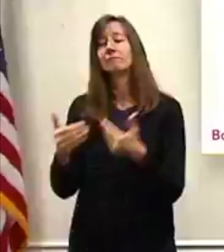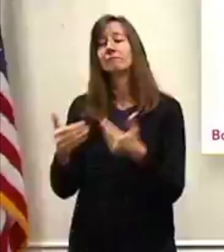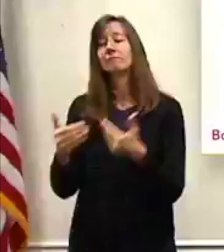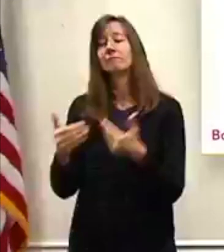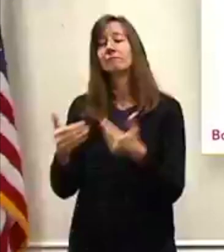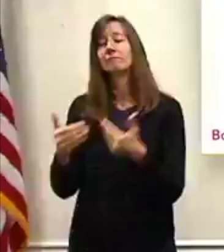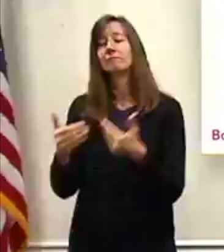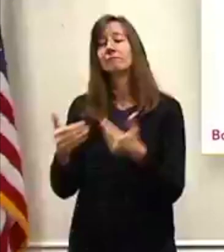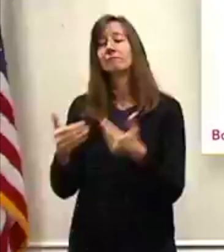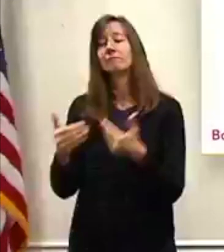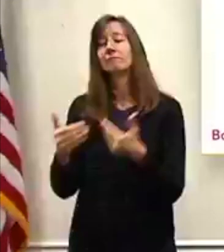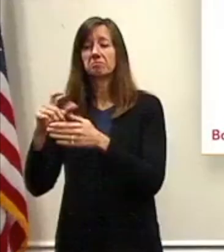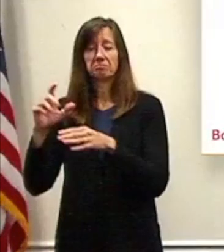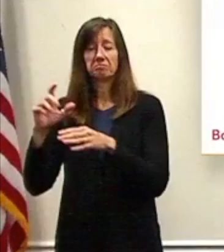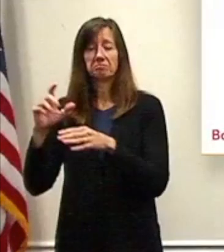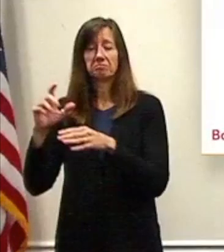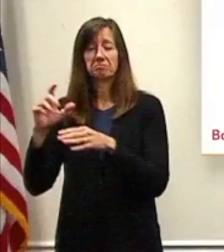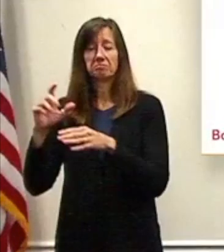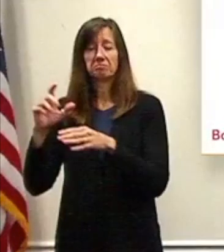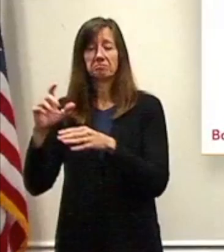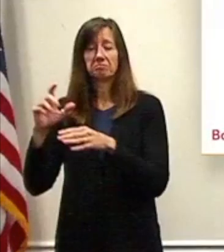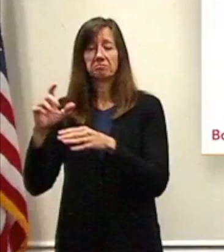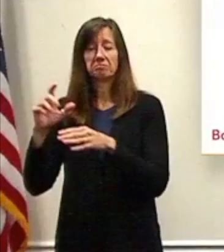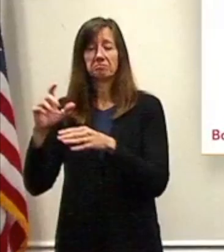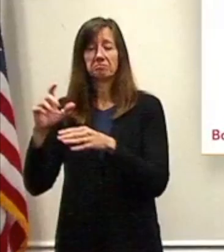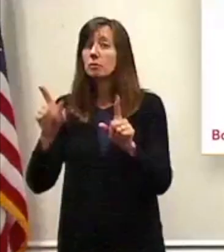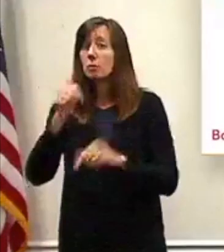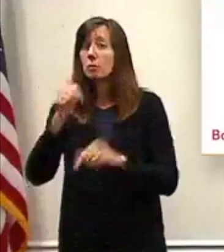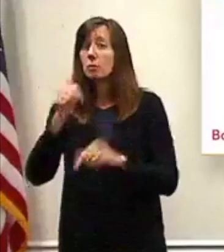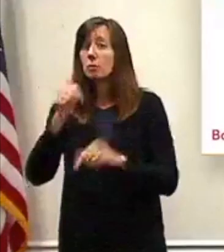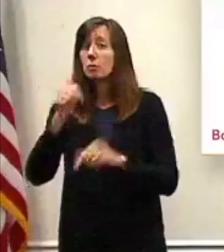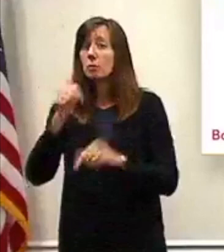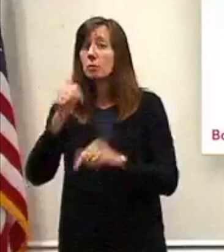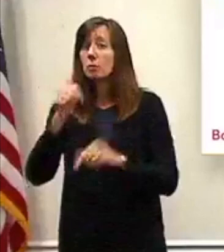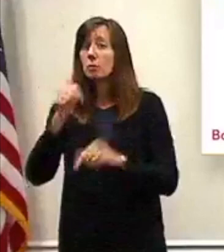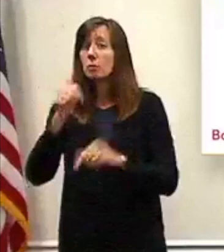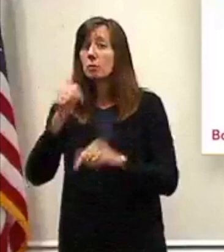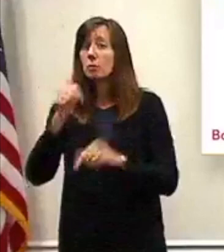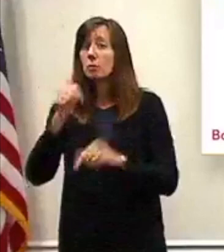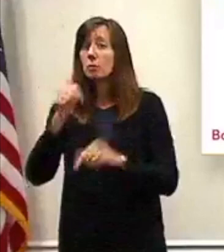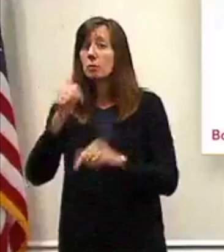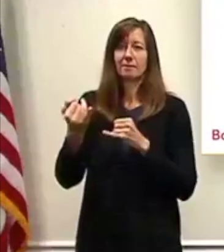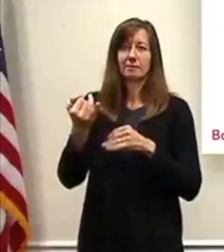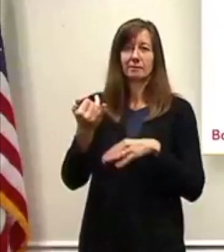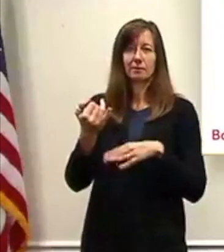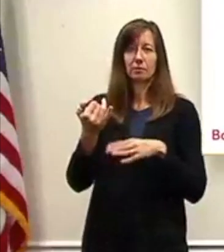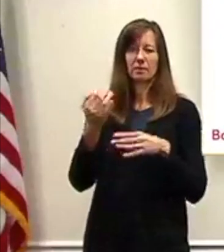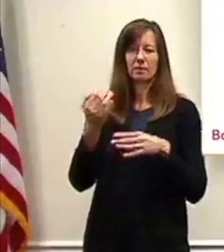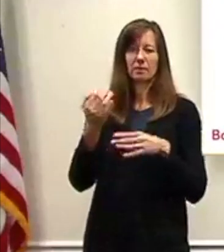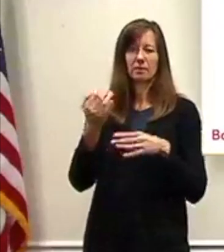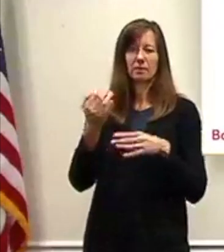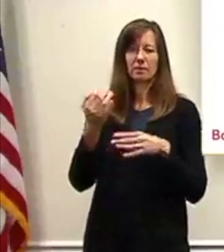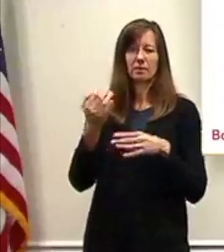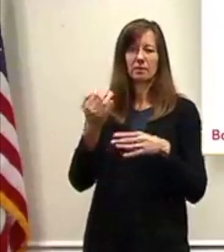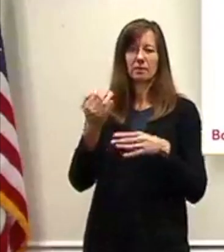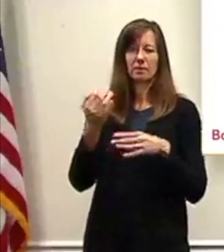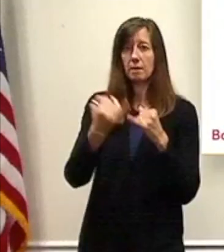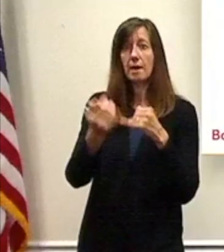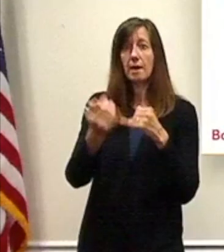course, only so many tomorrows left before Election Day. And you can vote at one of the